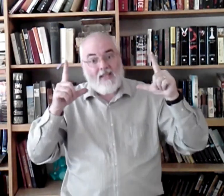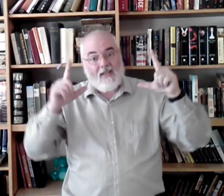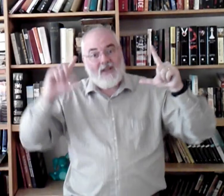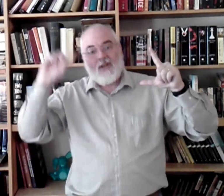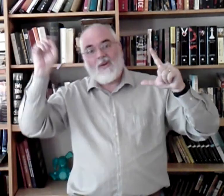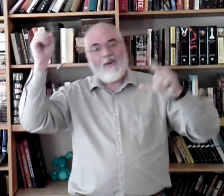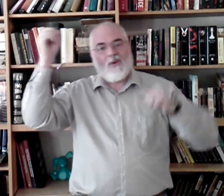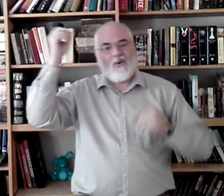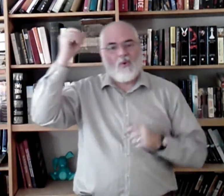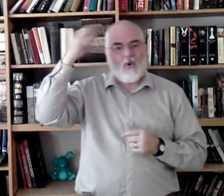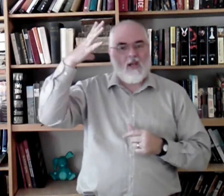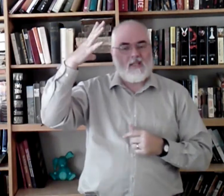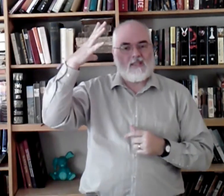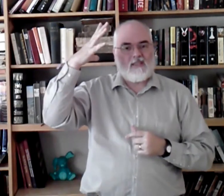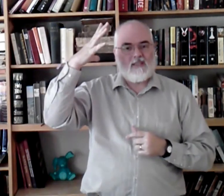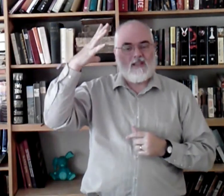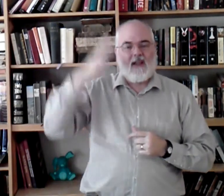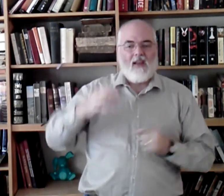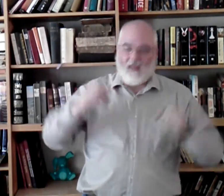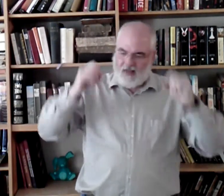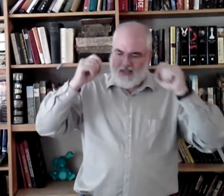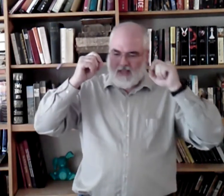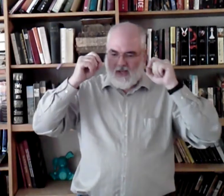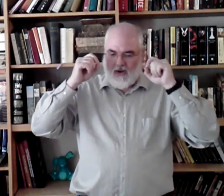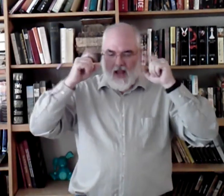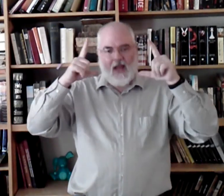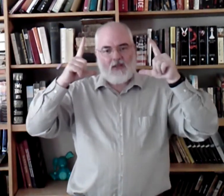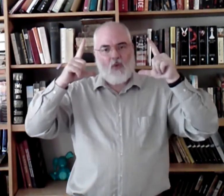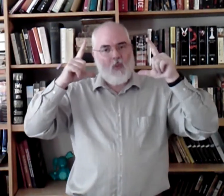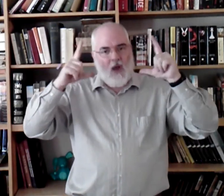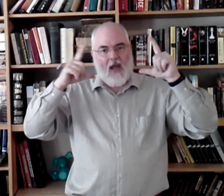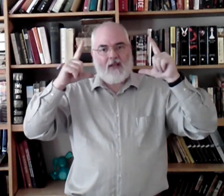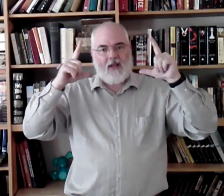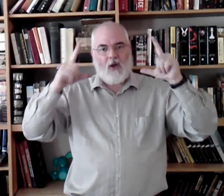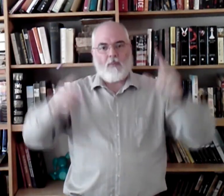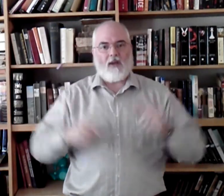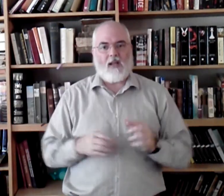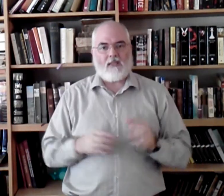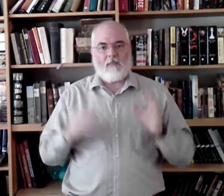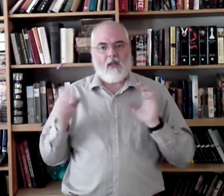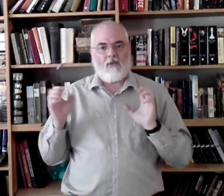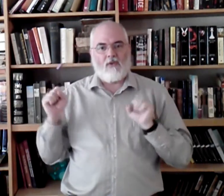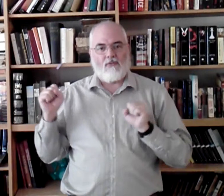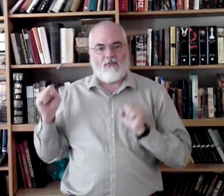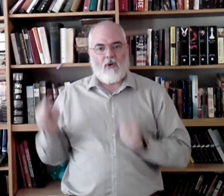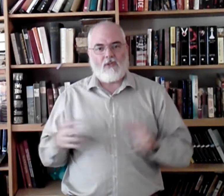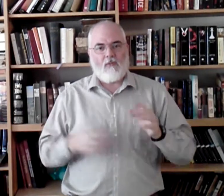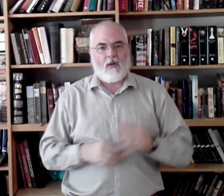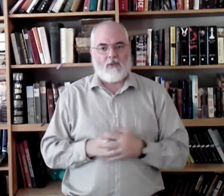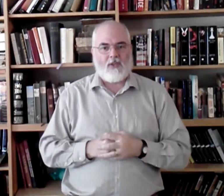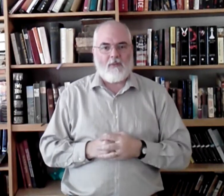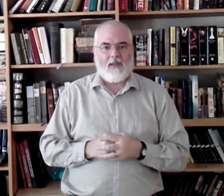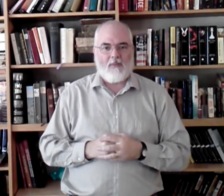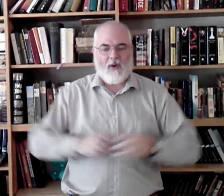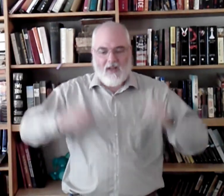Amazing grace. And this is like your eyes widening open, like somebody threw frozen marbles in your bed in morning.